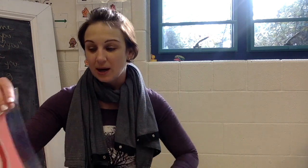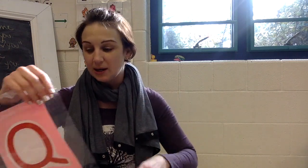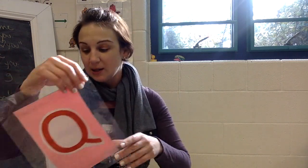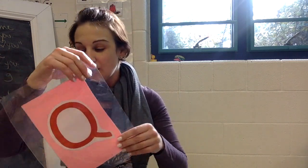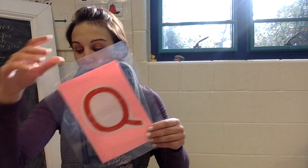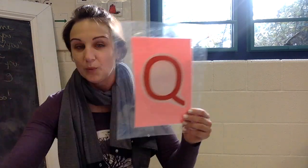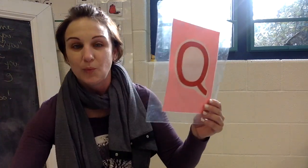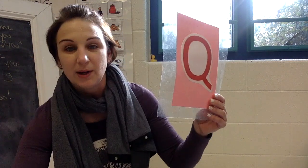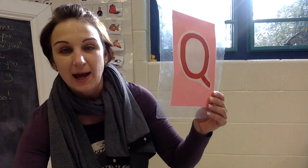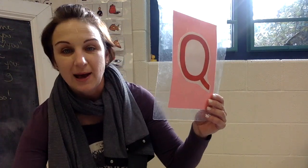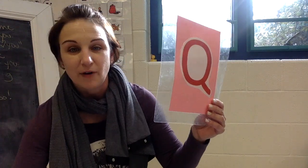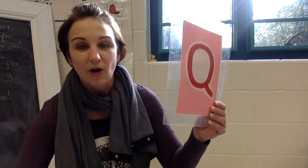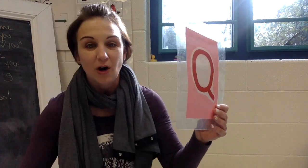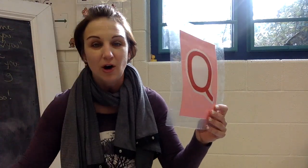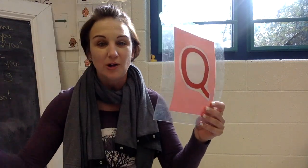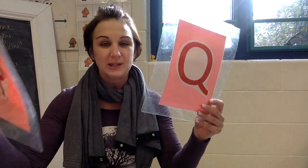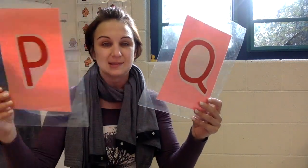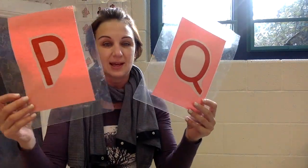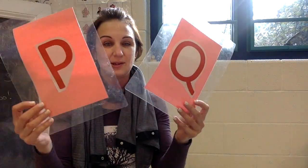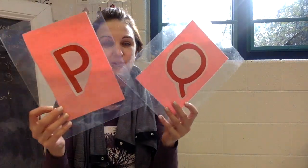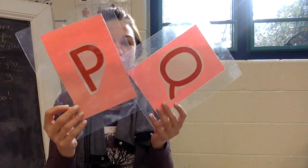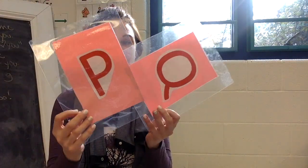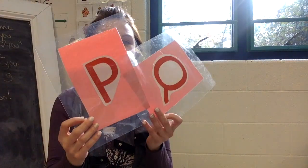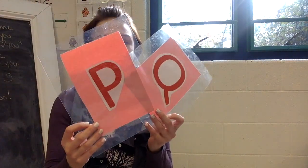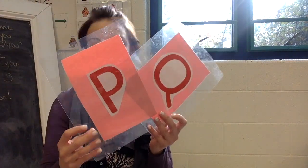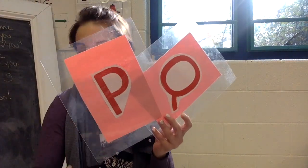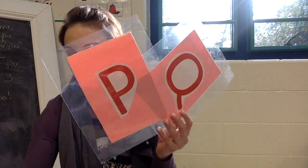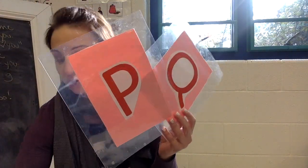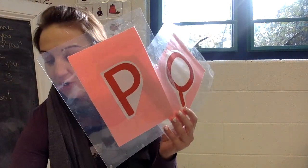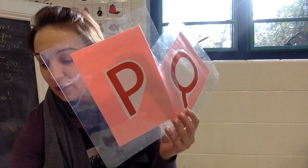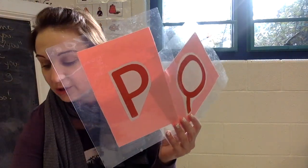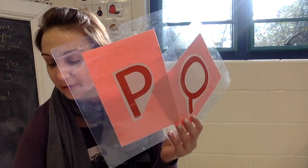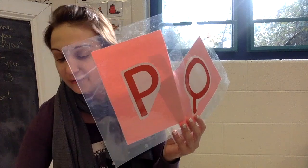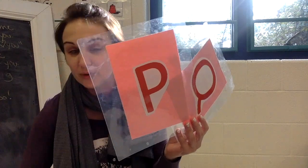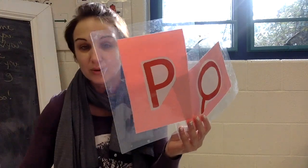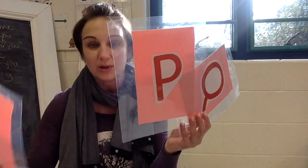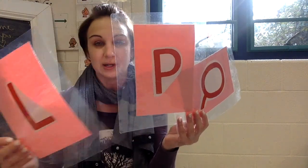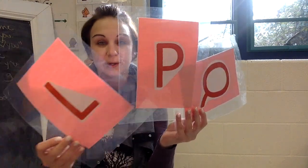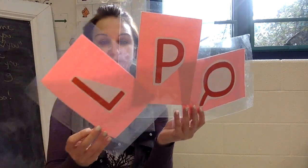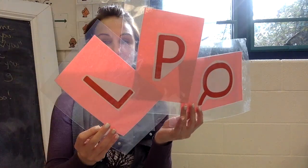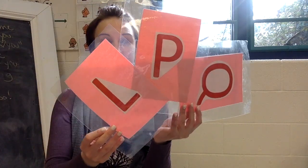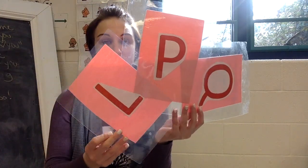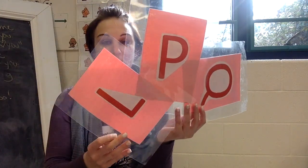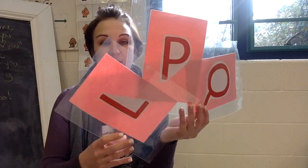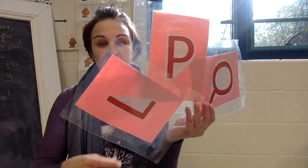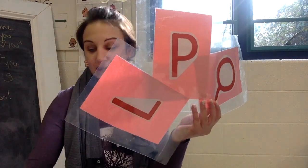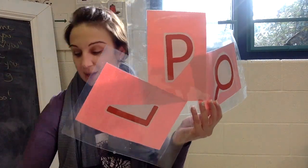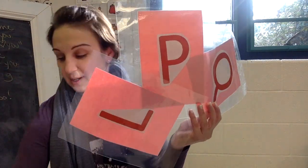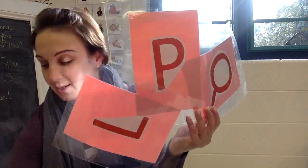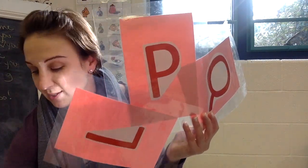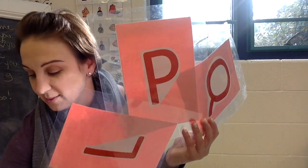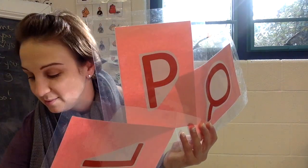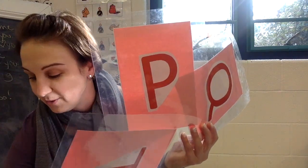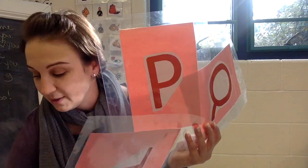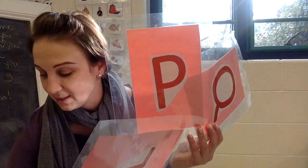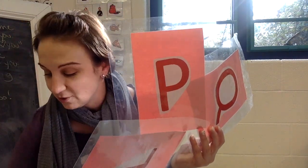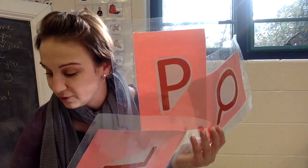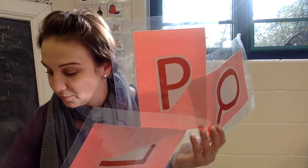would have all these letters to choose from that are on the floor. Let's see if I can actually